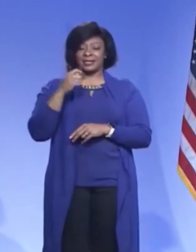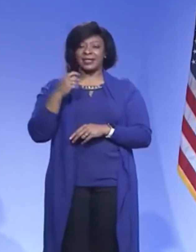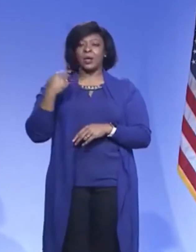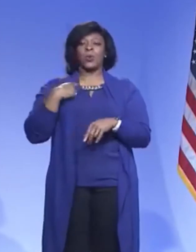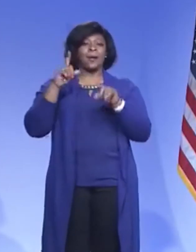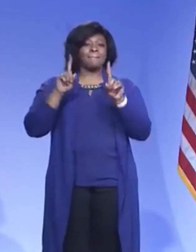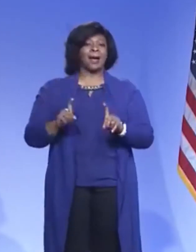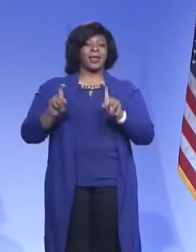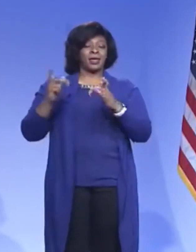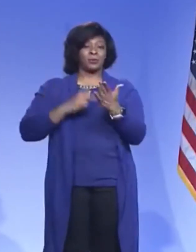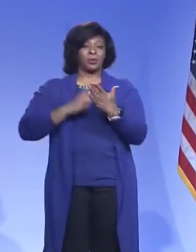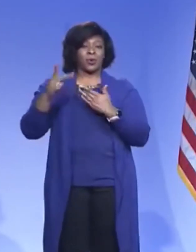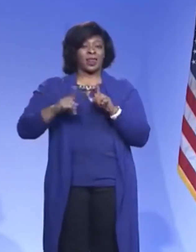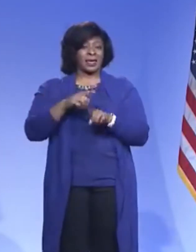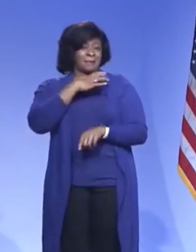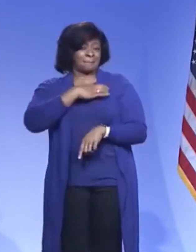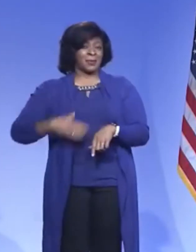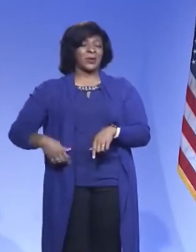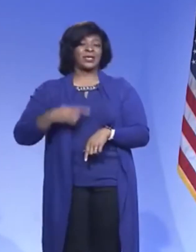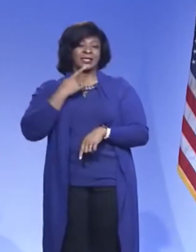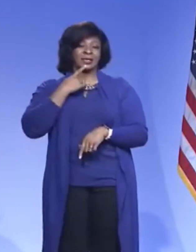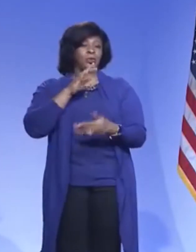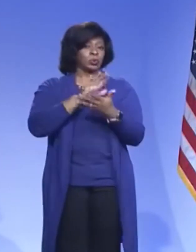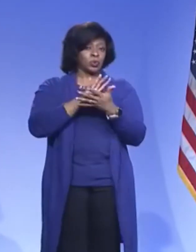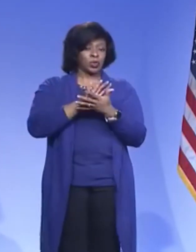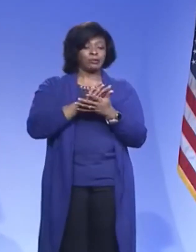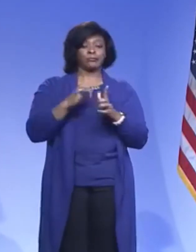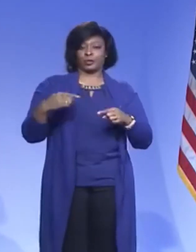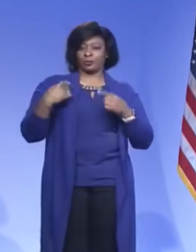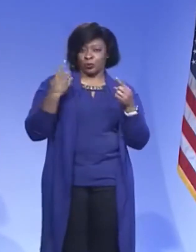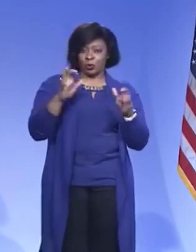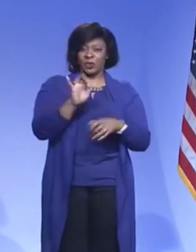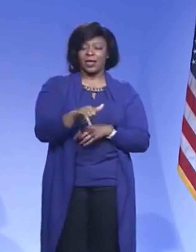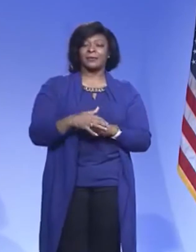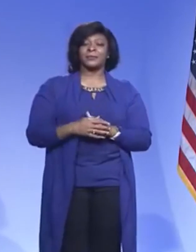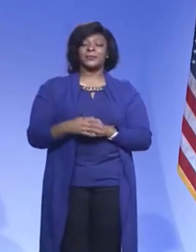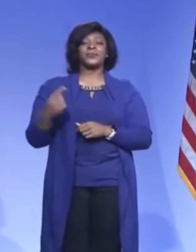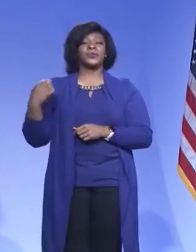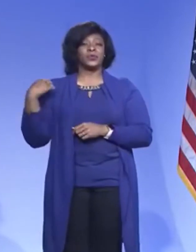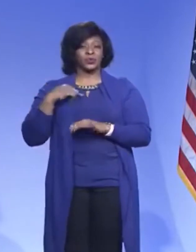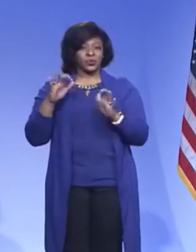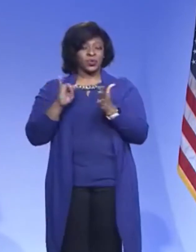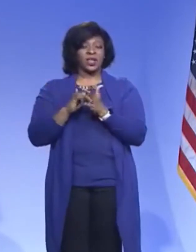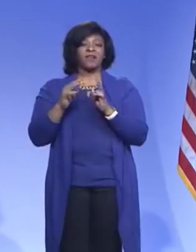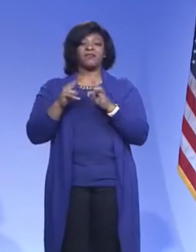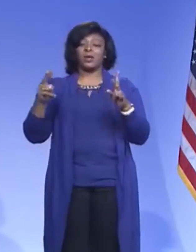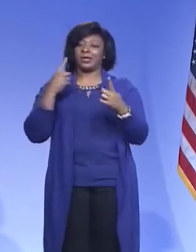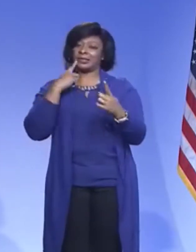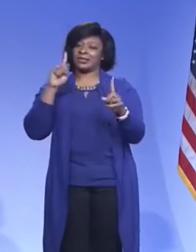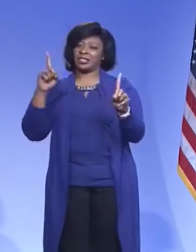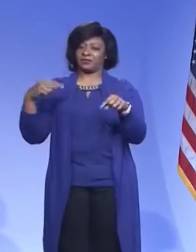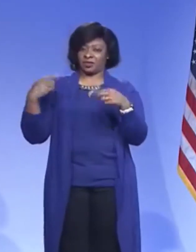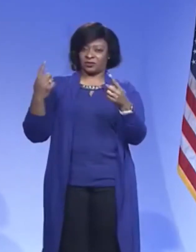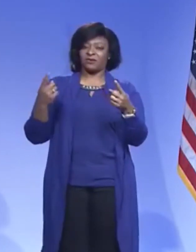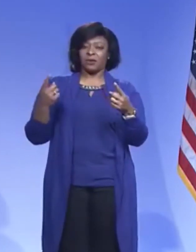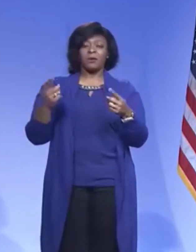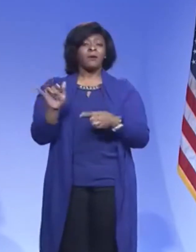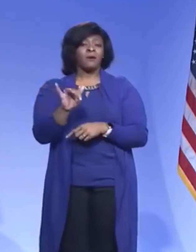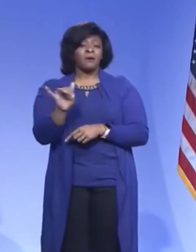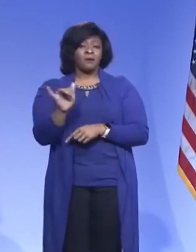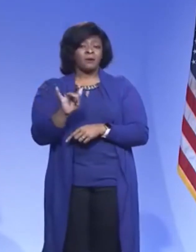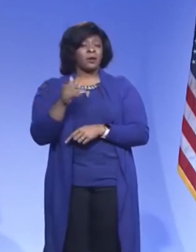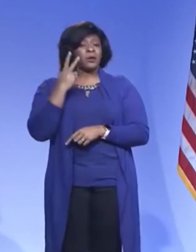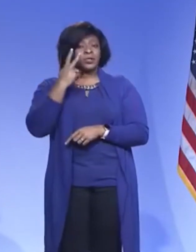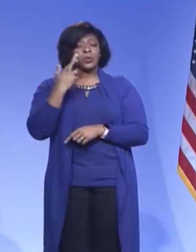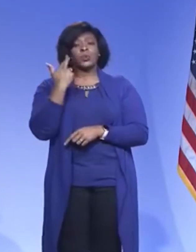this program, as the mayor has said. Schools have been doing it, and we've been doing it very successfully. Also, we'll be